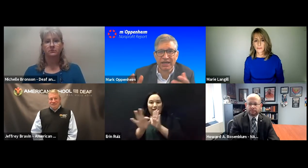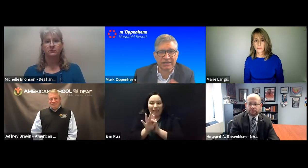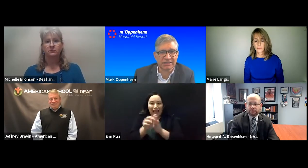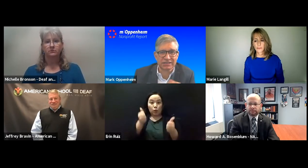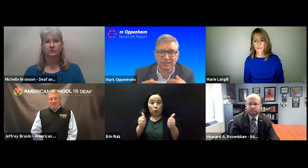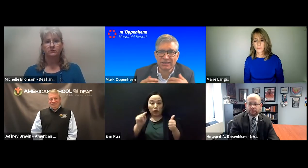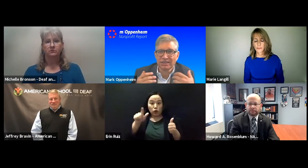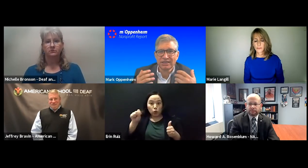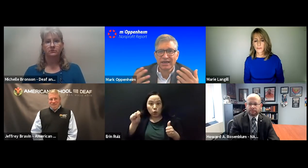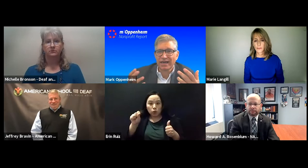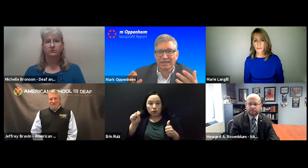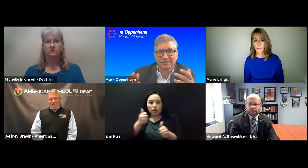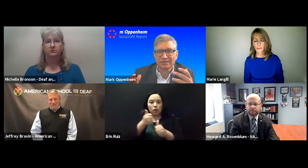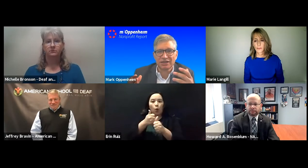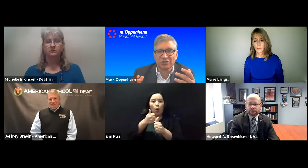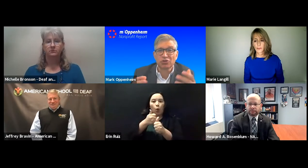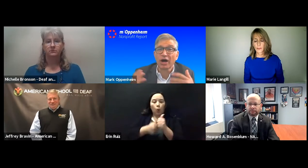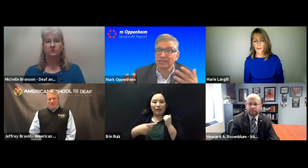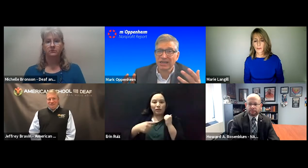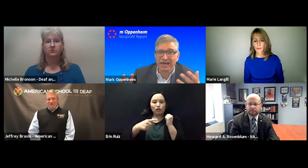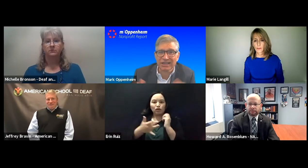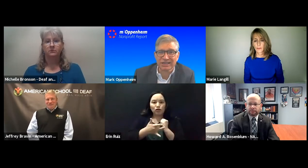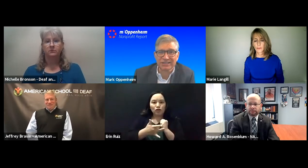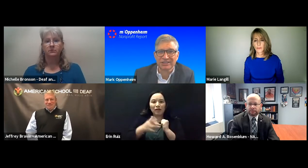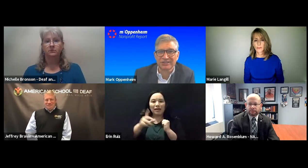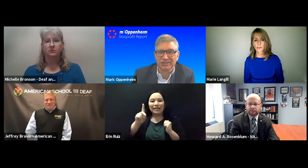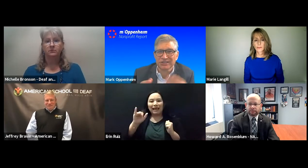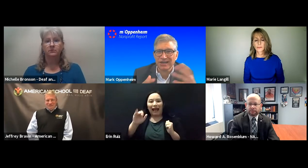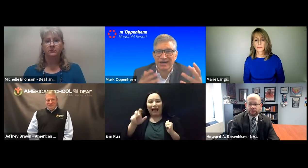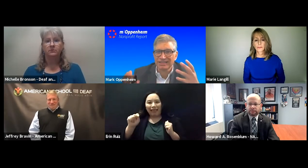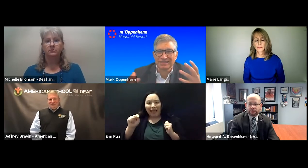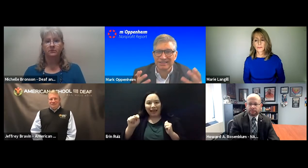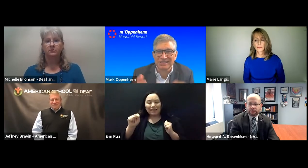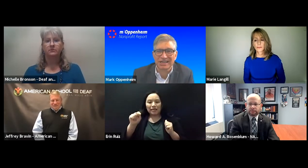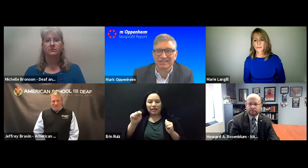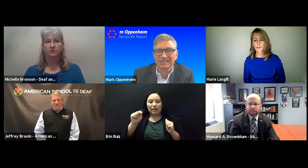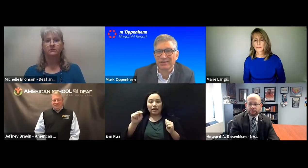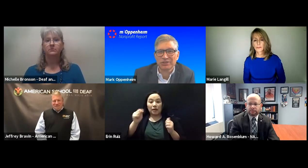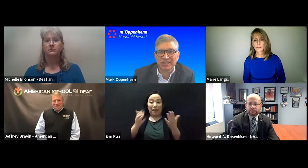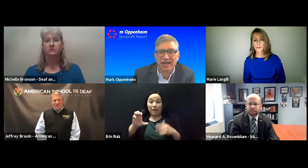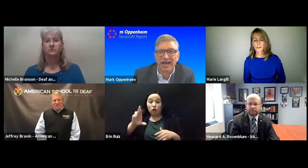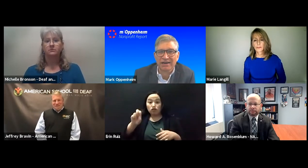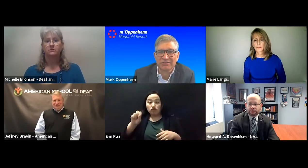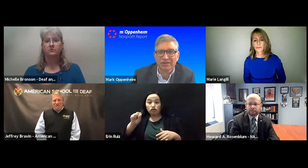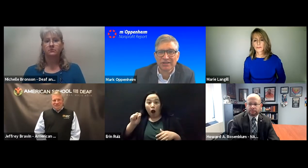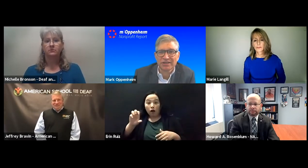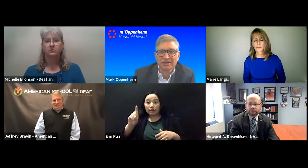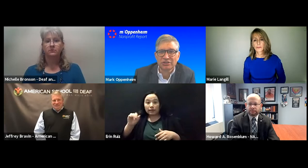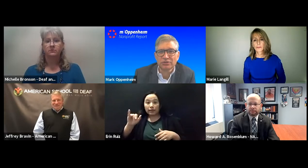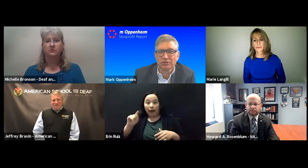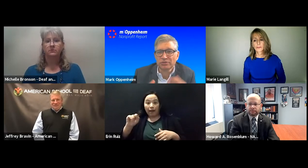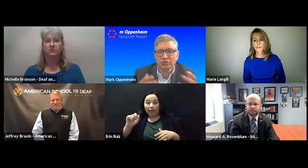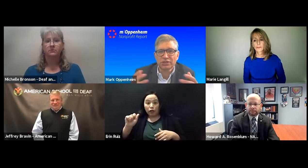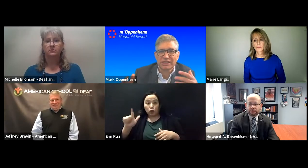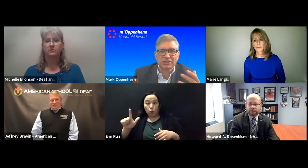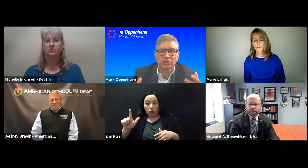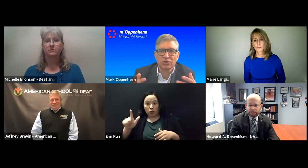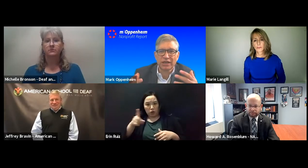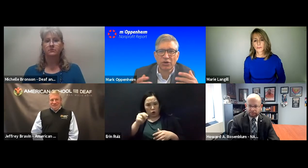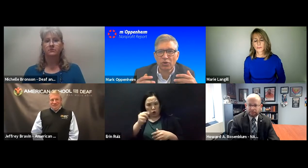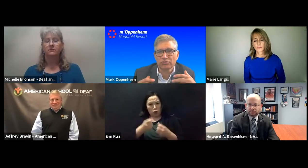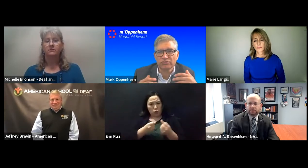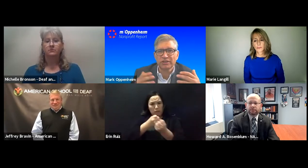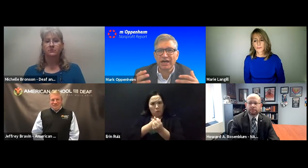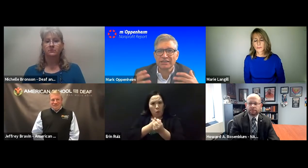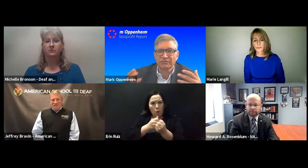which dialects and cross-dialectical discussions they wish to have, do you endorse that